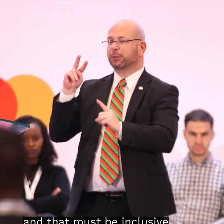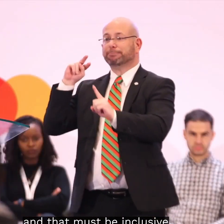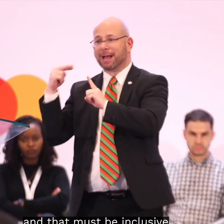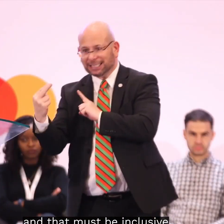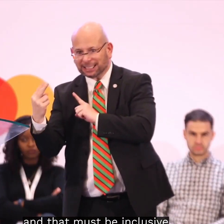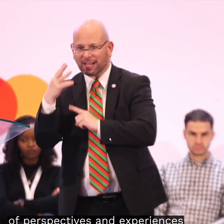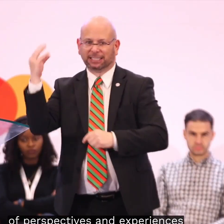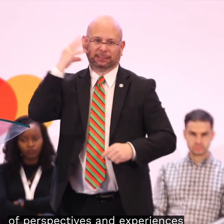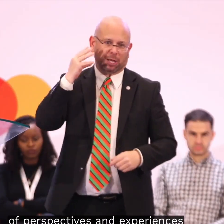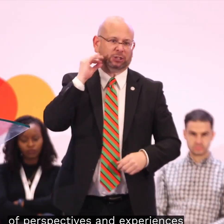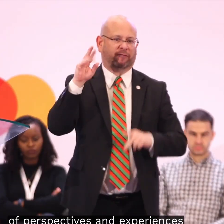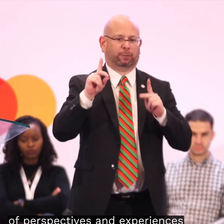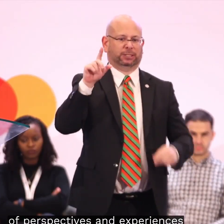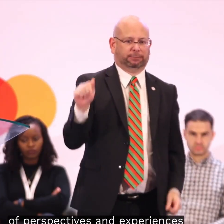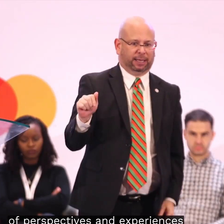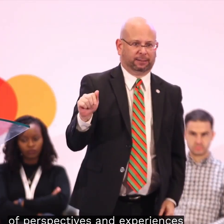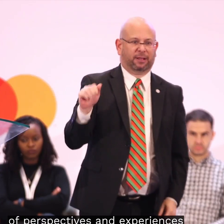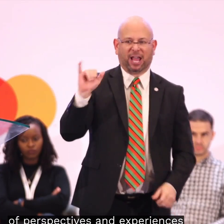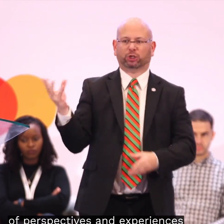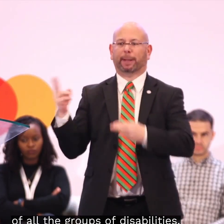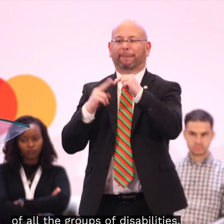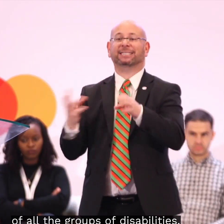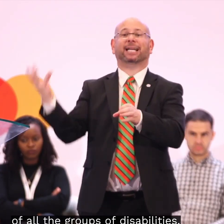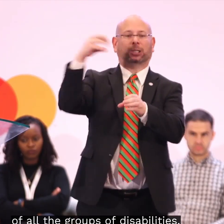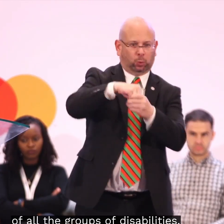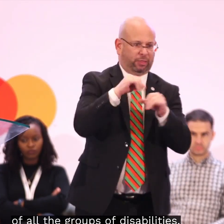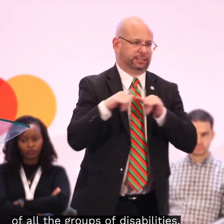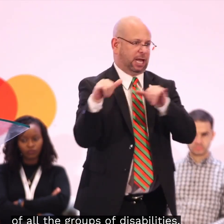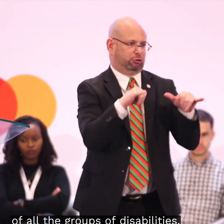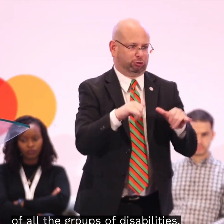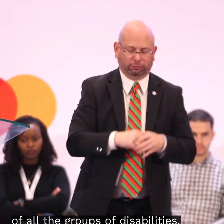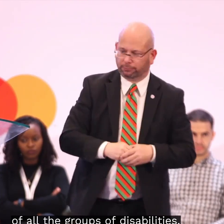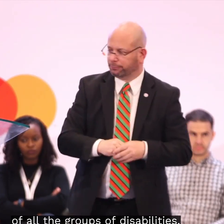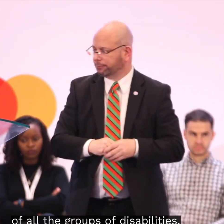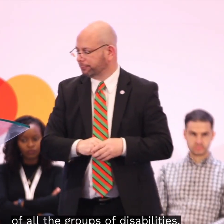must be inclusive of perspectives and experiences of all the groups of disabilities.